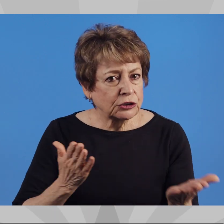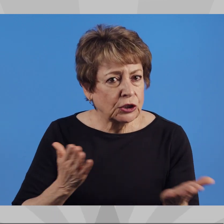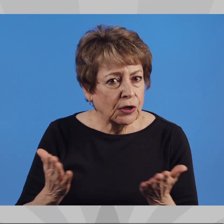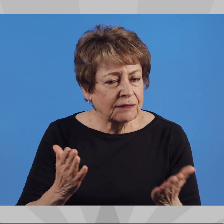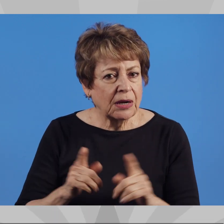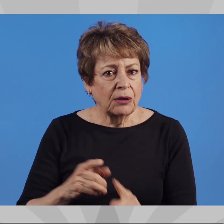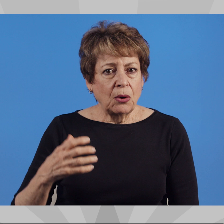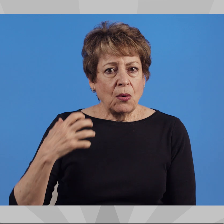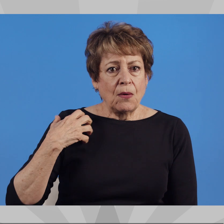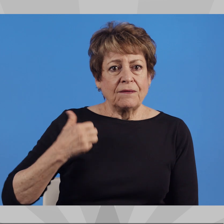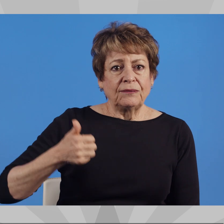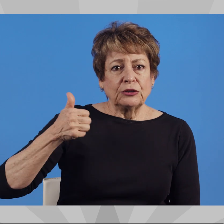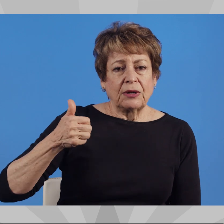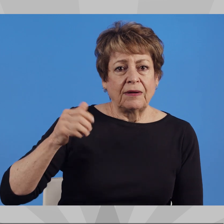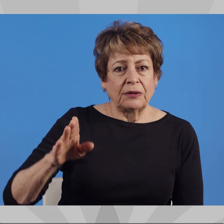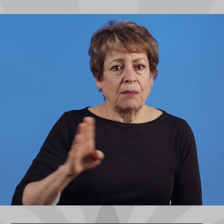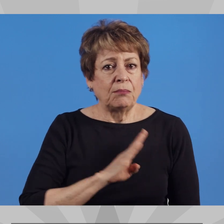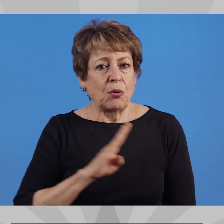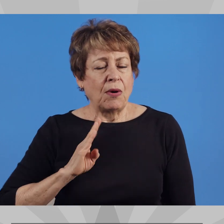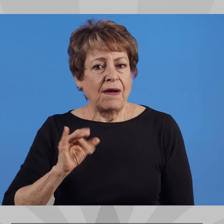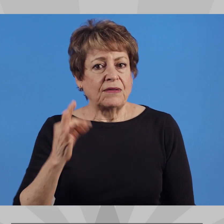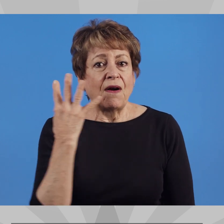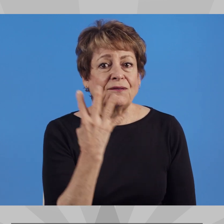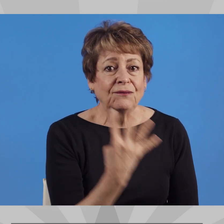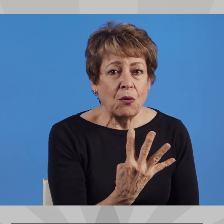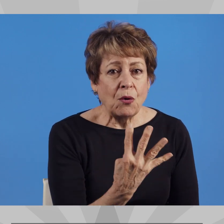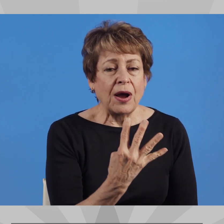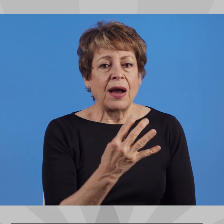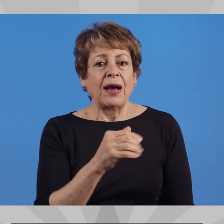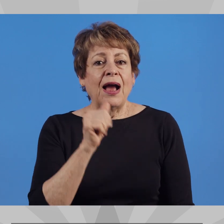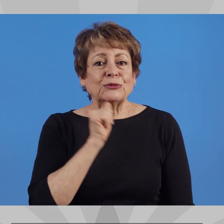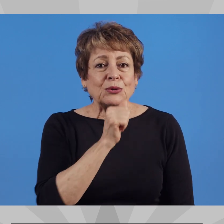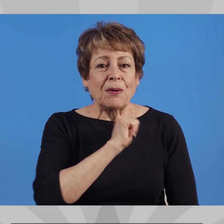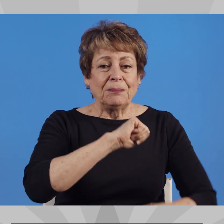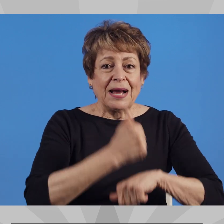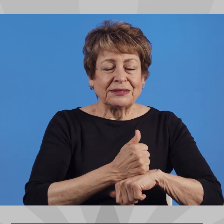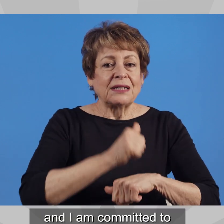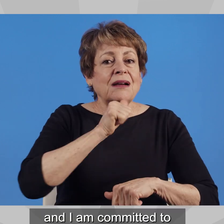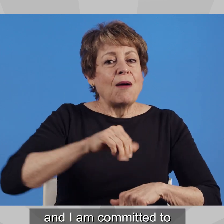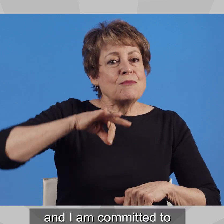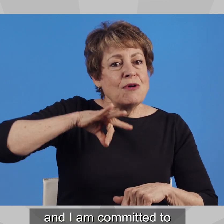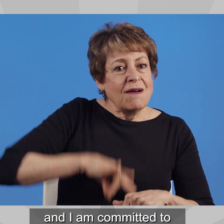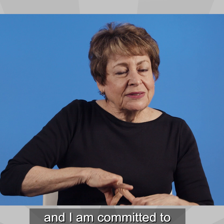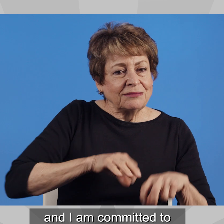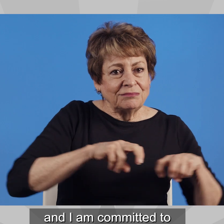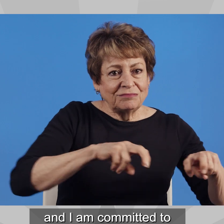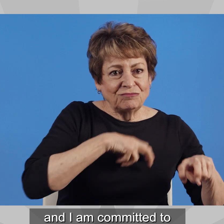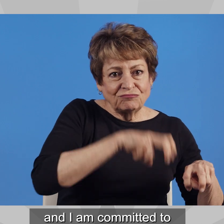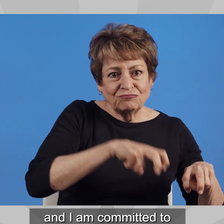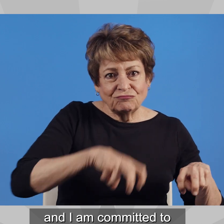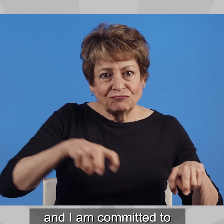I have served as an officer on the board of four Arizona-based non-profits, and I am committed